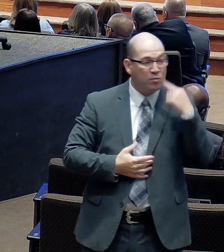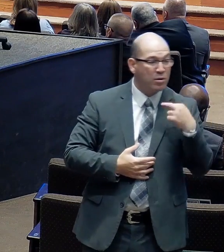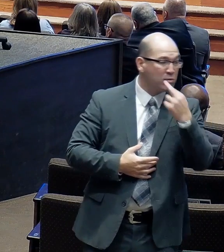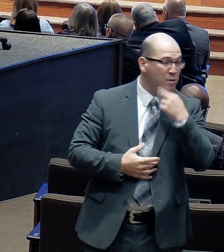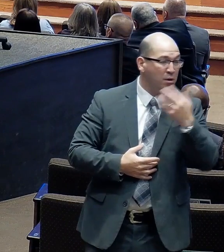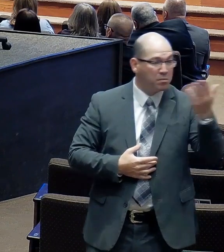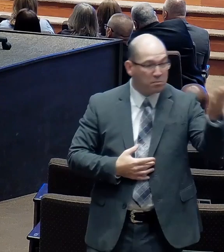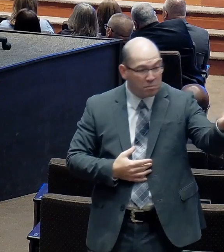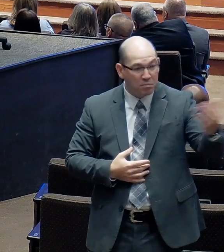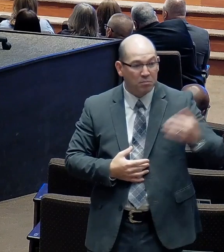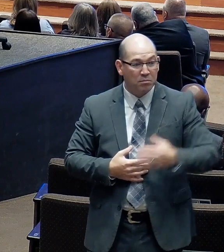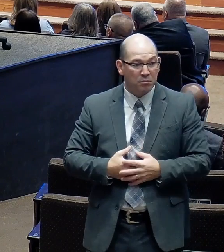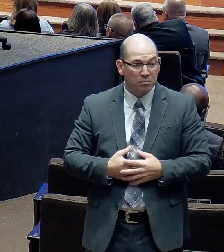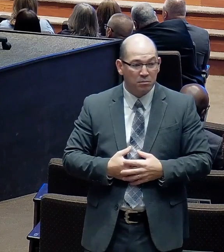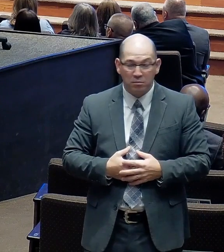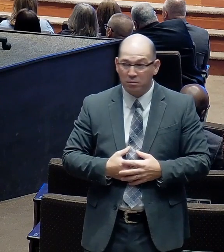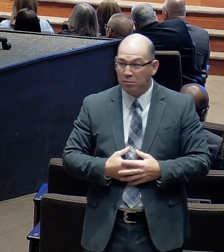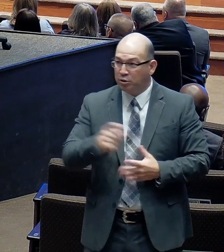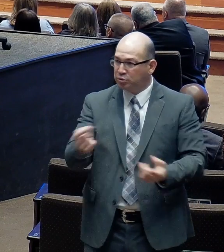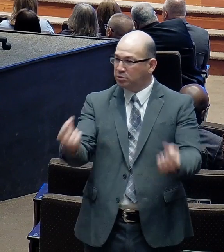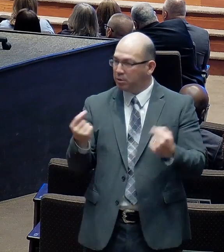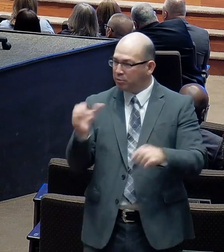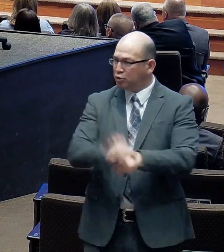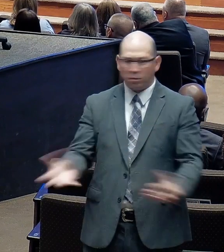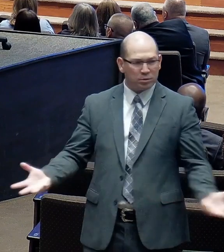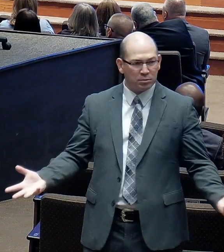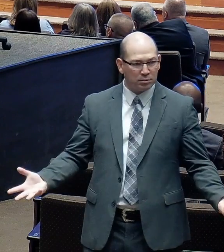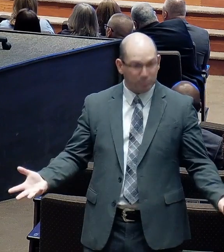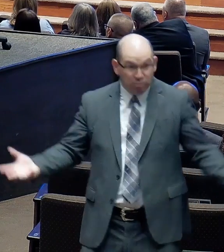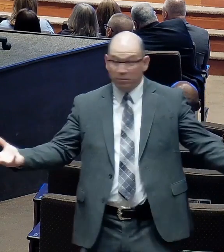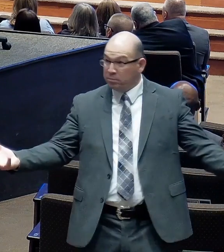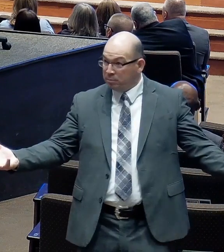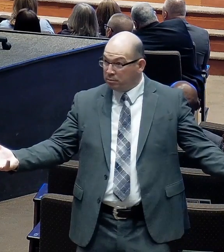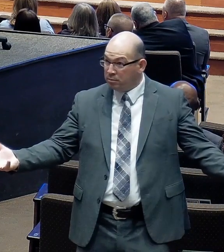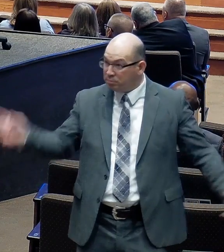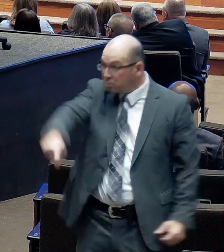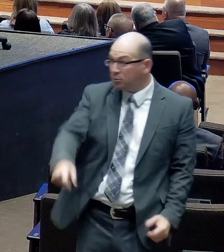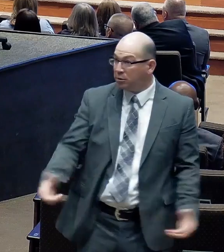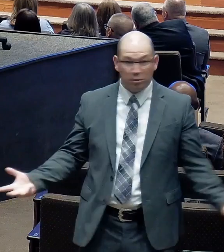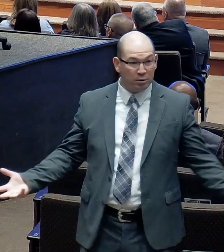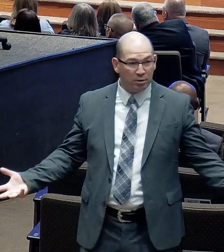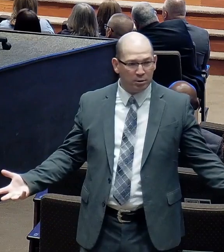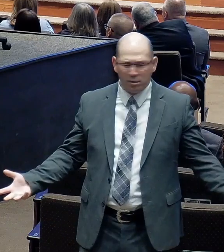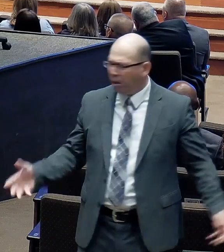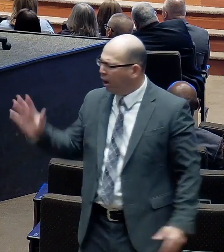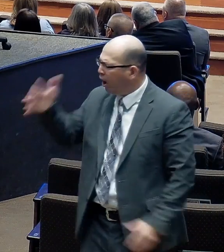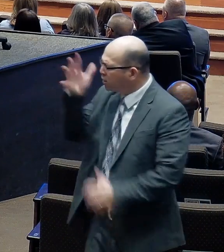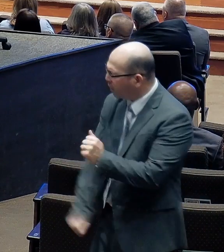You ought to be coming back to church. Amen. You say that's cruel. Brother says. Okay. I'm cruel. Okay.